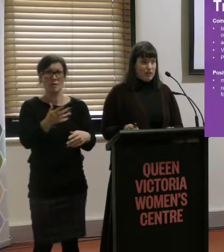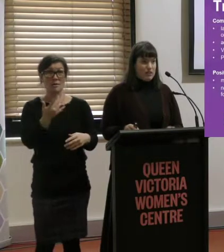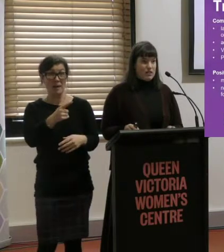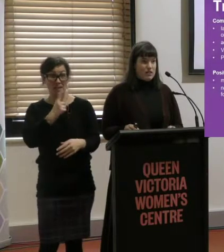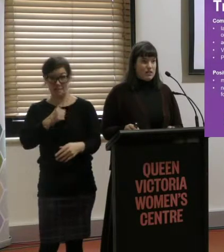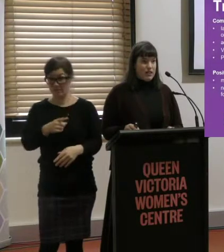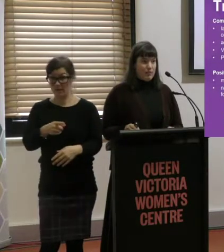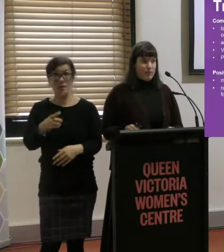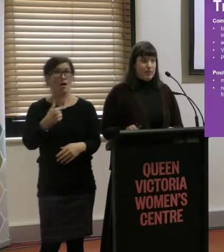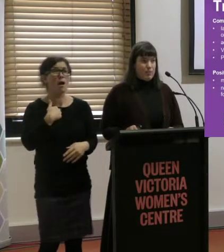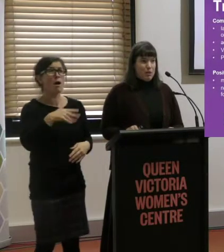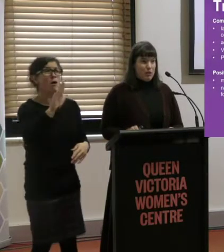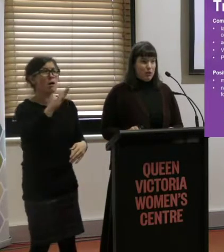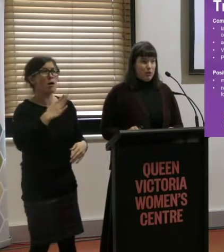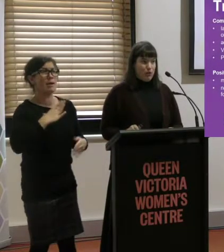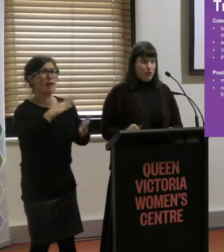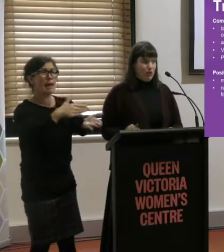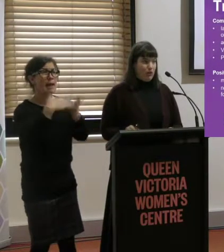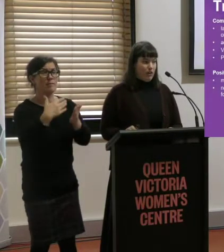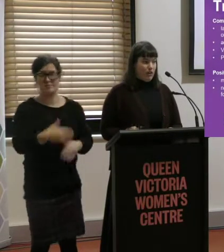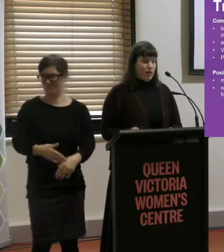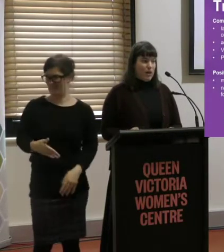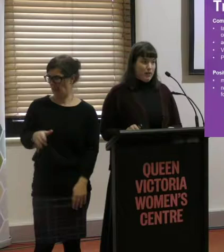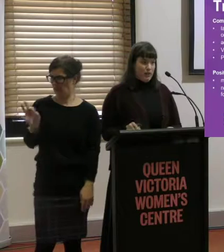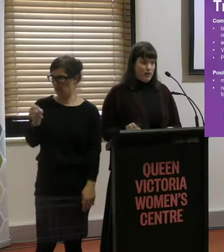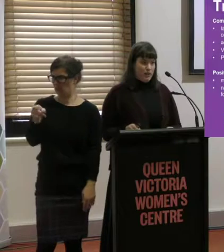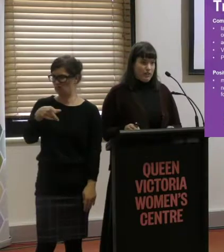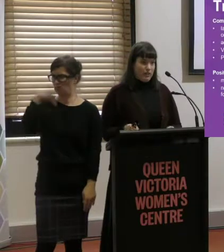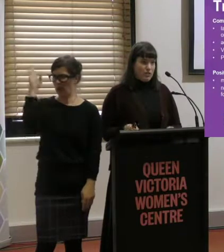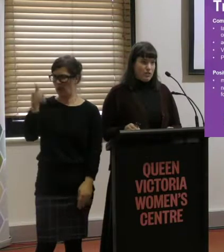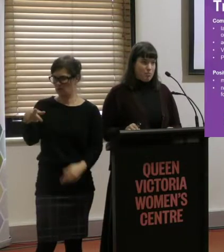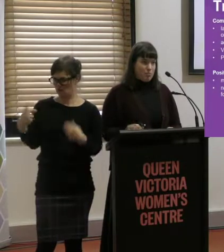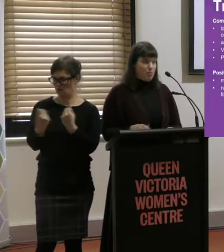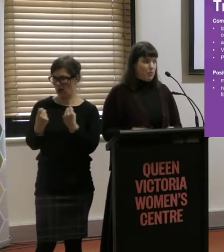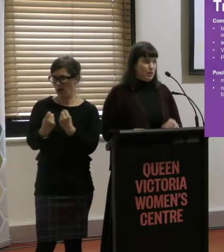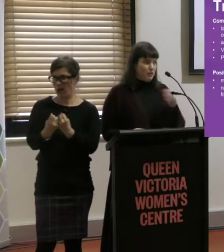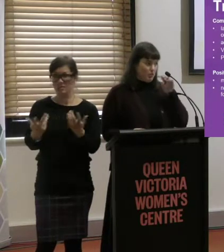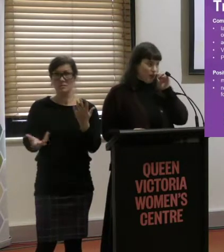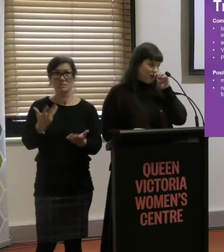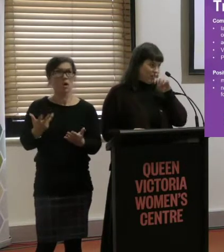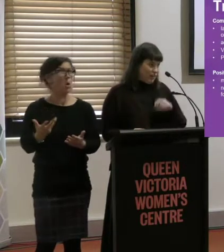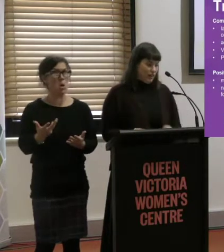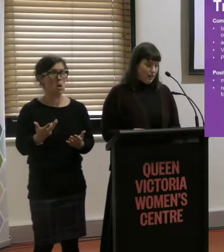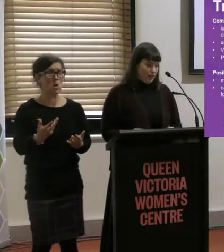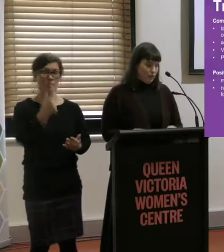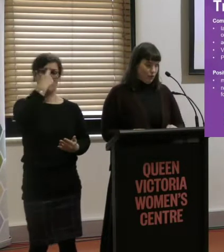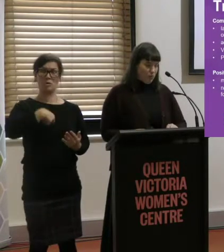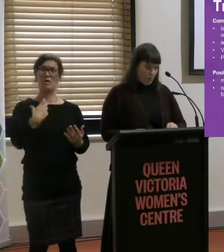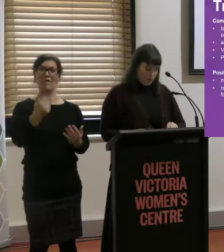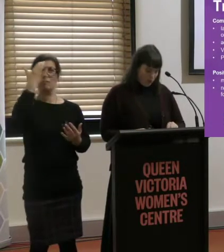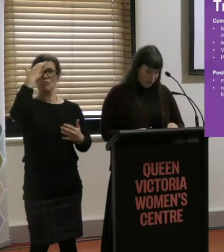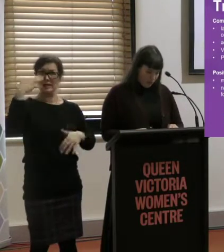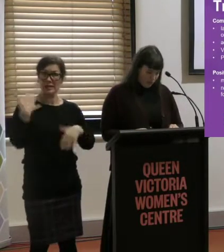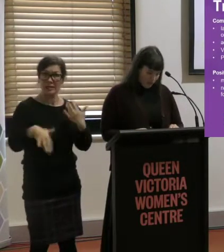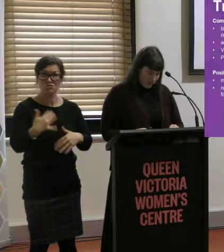when asking for assistance. People who had acquired brain injury. I think this was probably the most common group